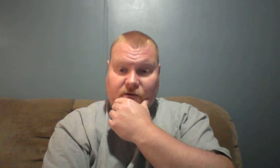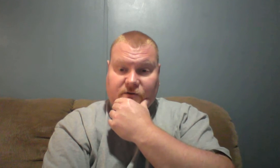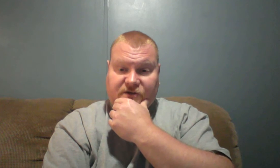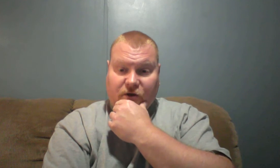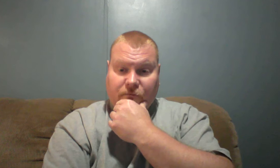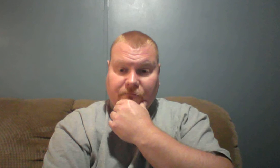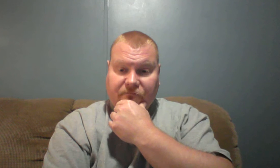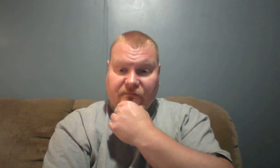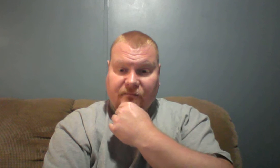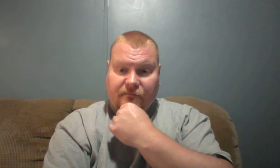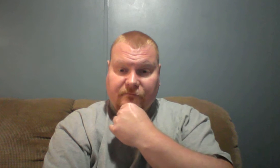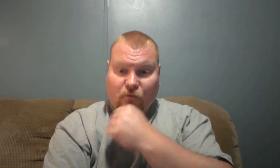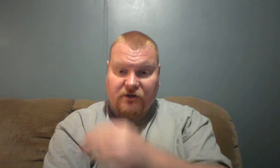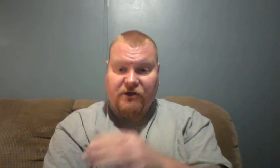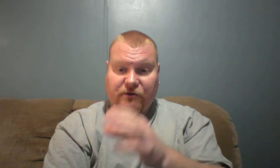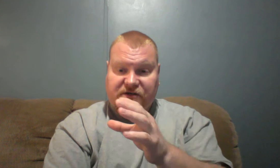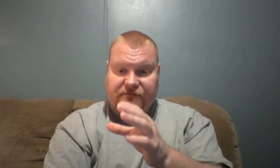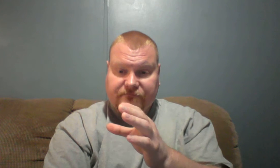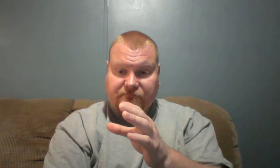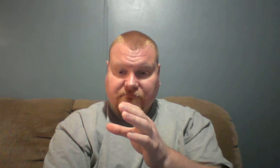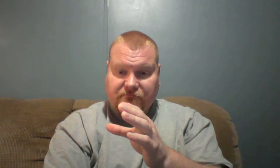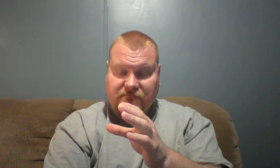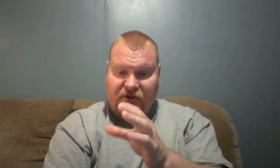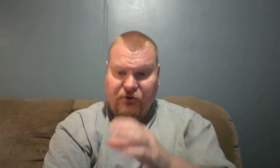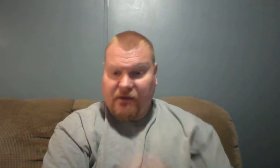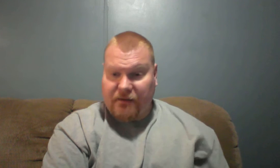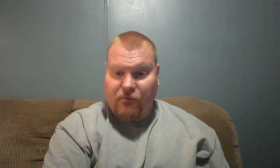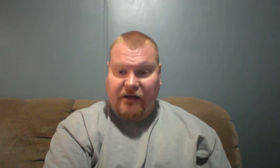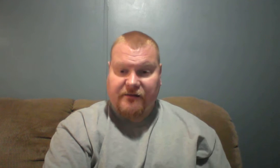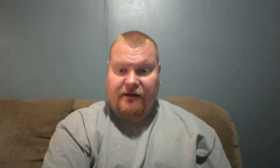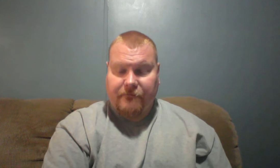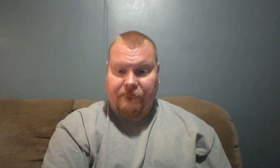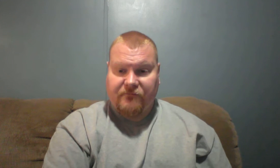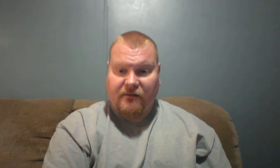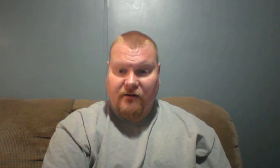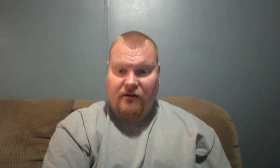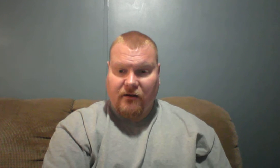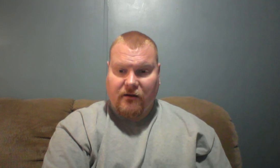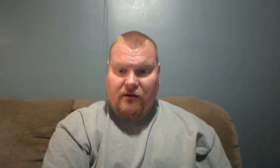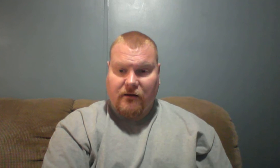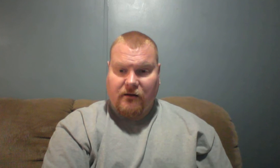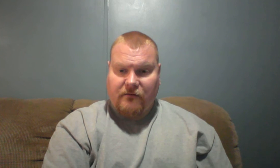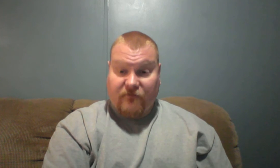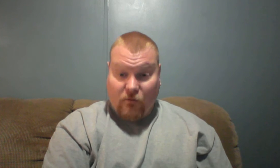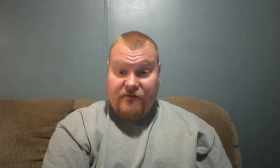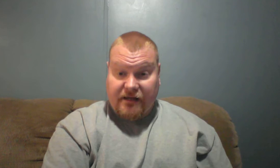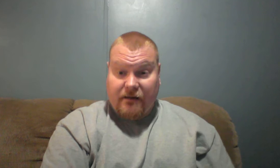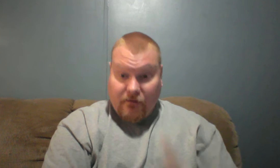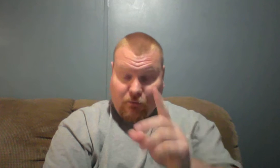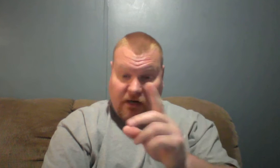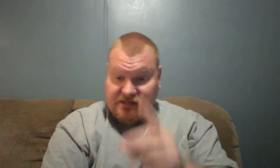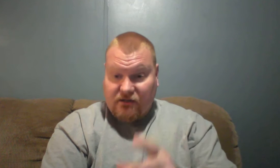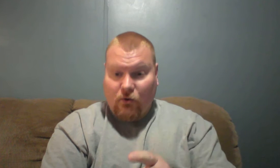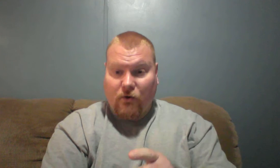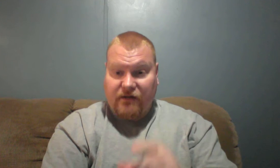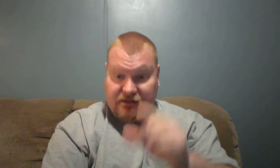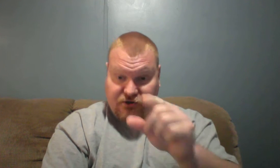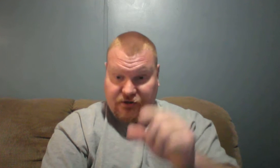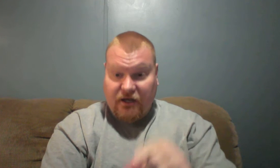So, word to you is, you young people out there, for one thing, praise the Lord that you're a young